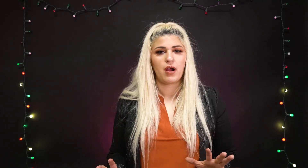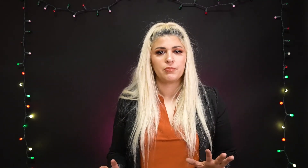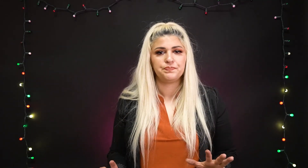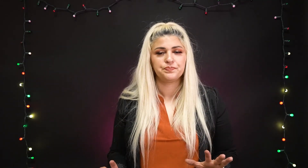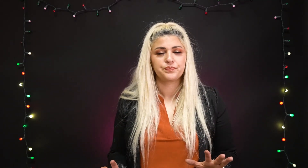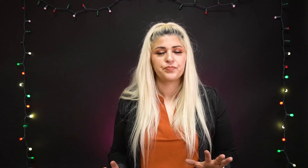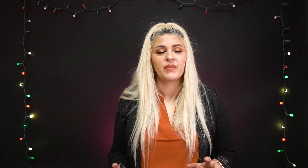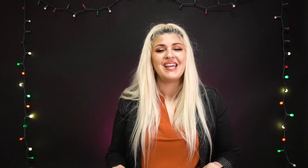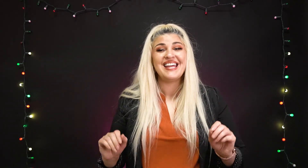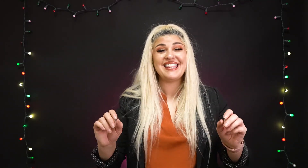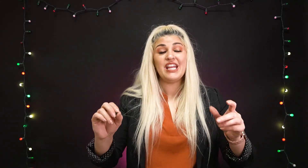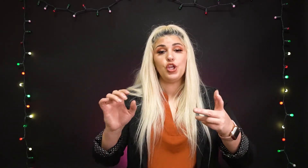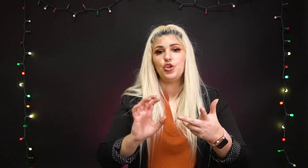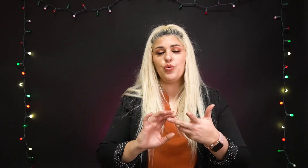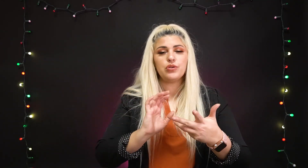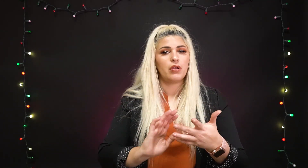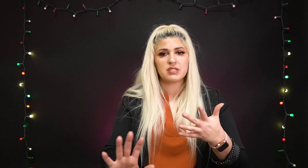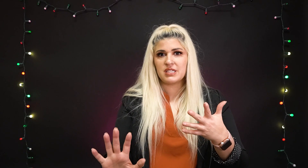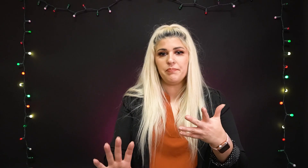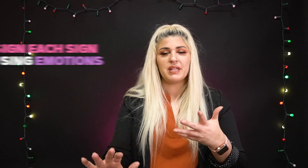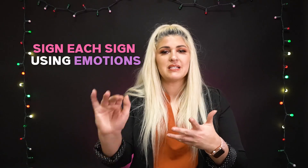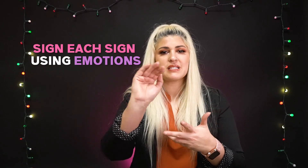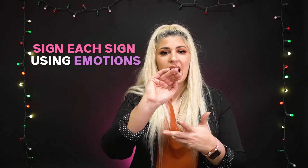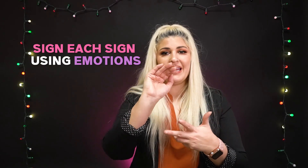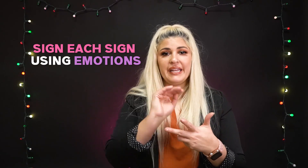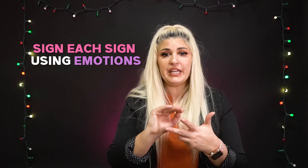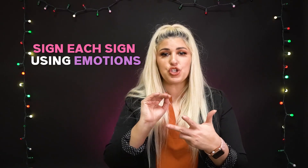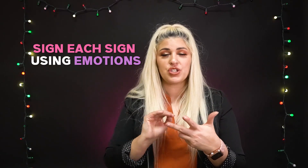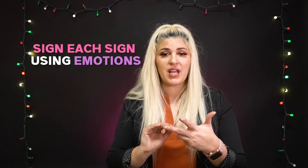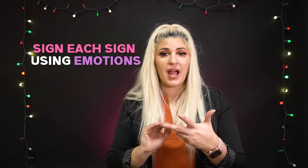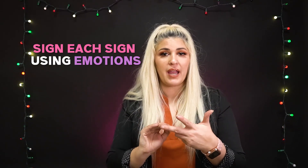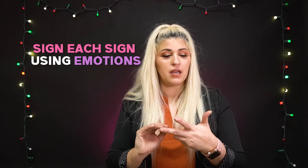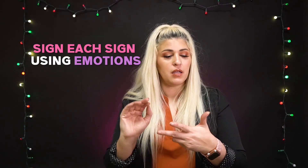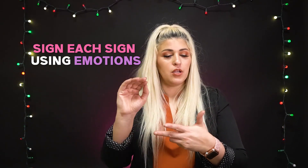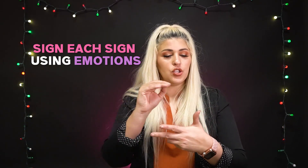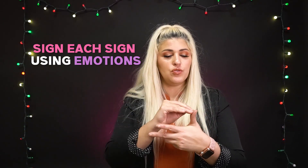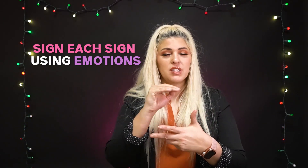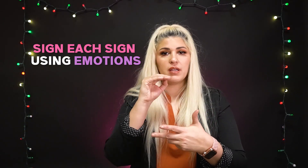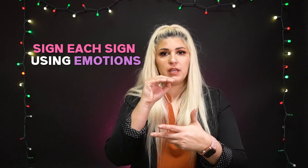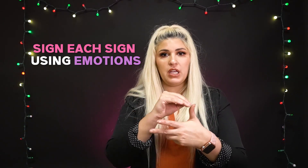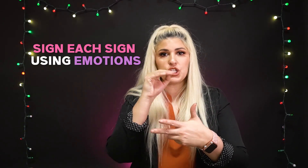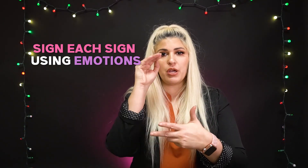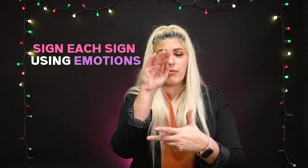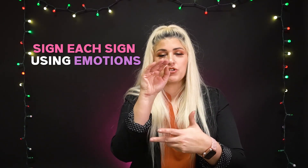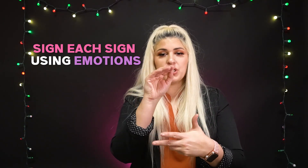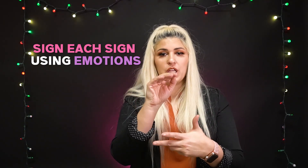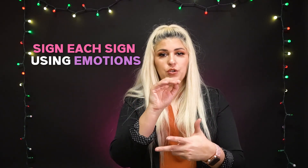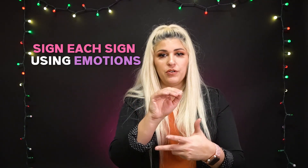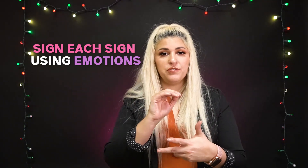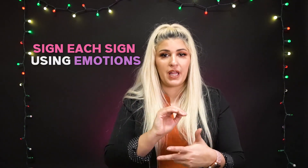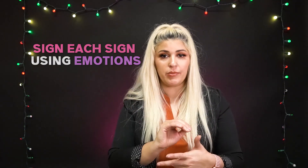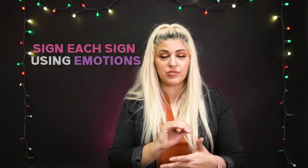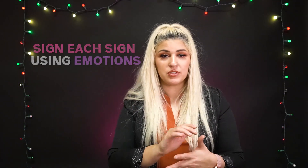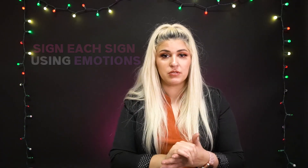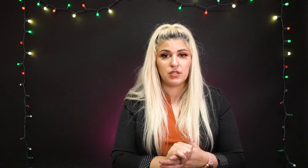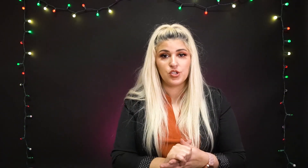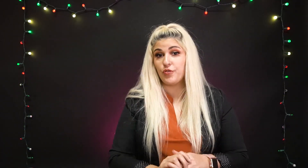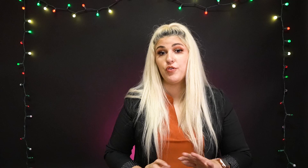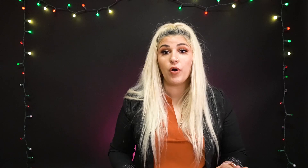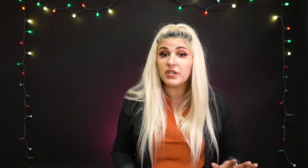are then you simply sign each sign using each emotion that you have labeled so if you wrote